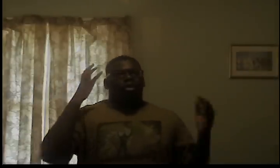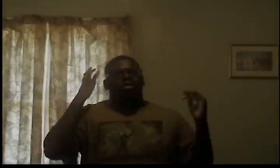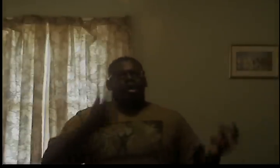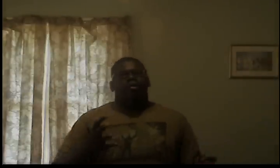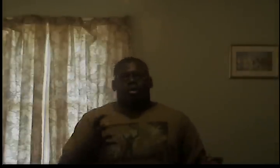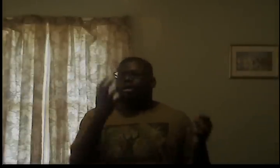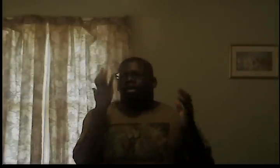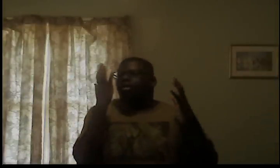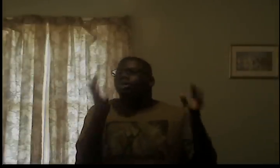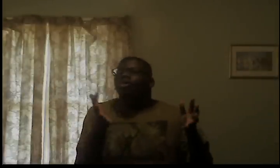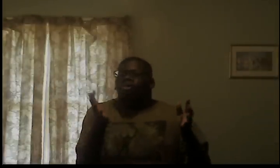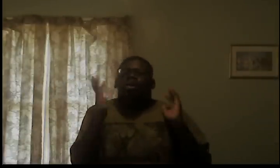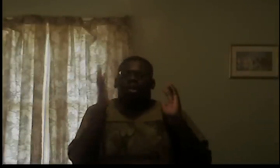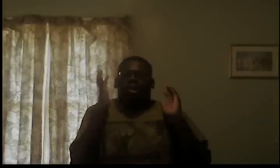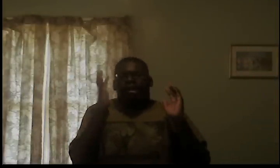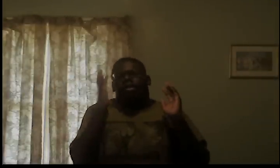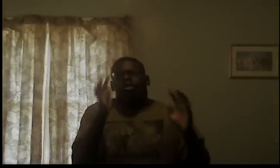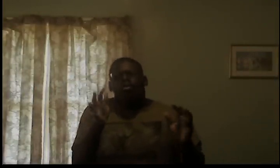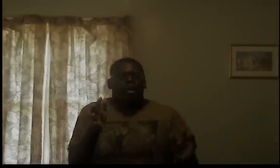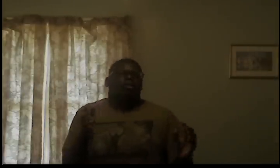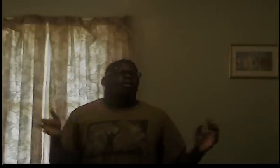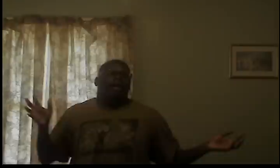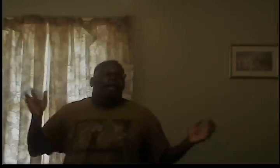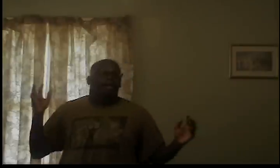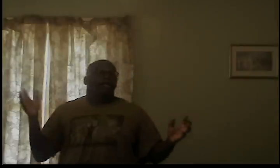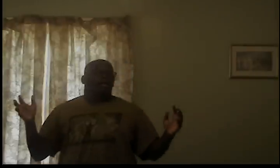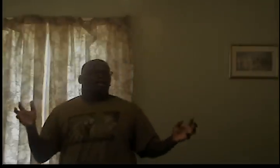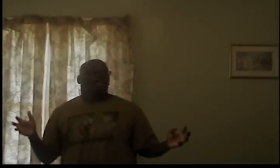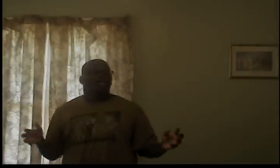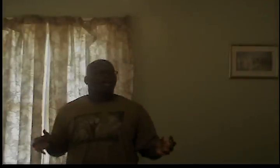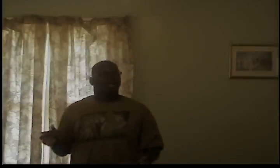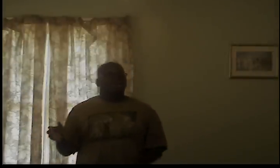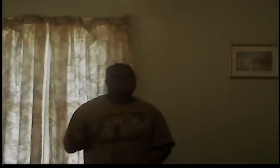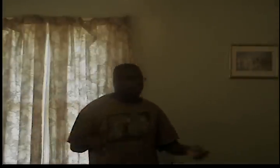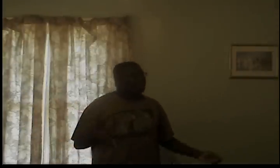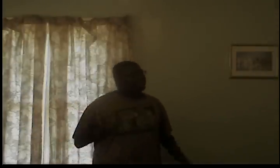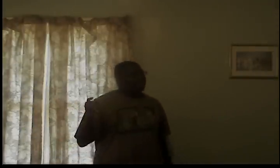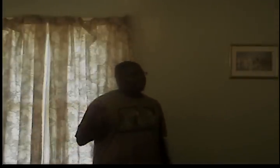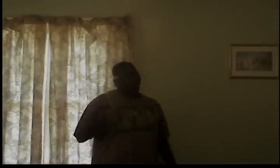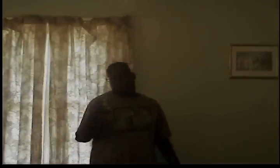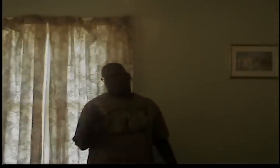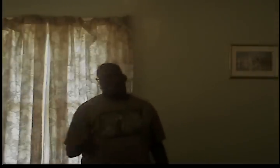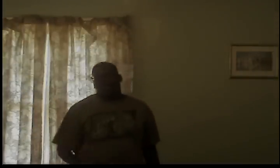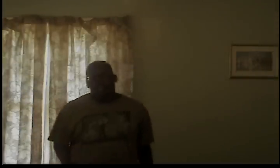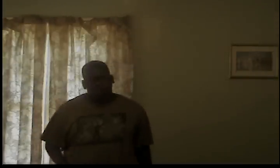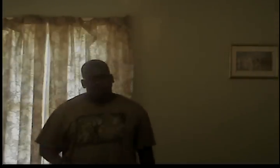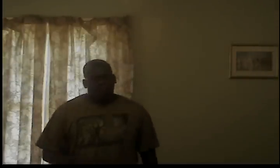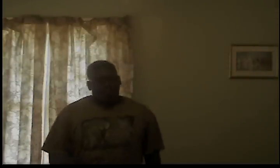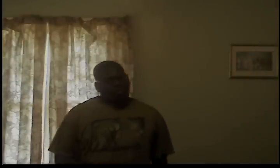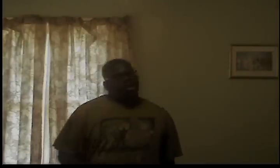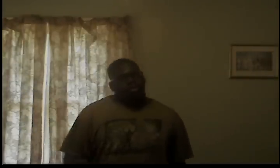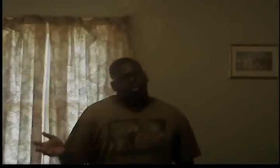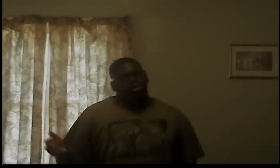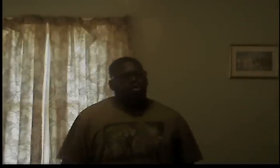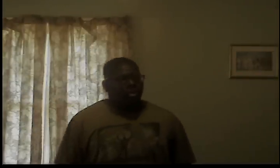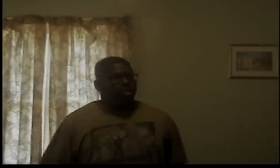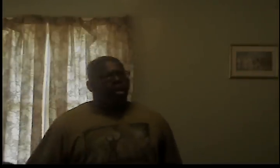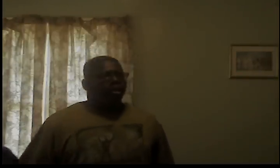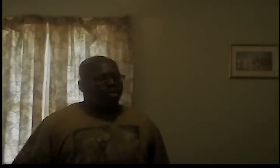understandable because it's school no one liked school after like kindergarten no man after fifth grade I don't know school was okay until